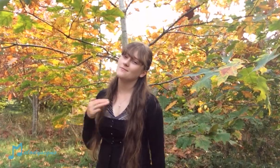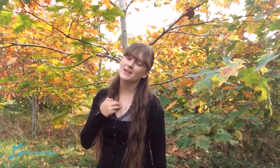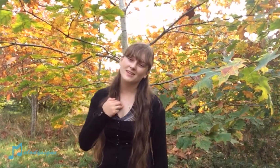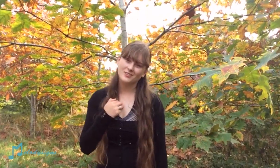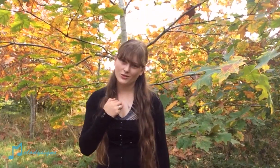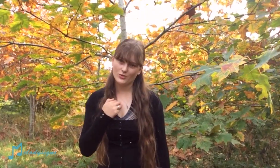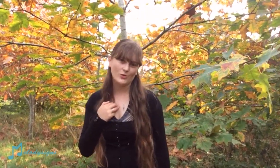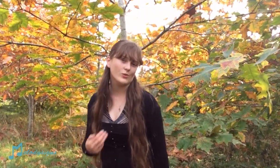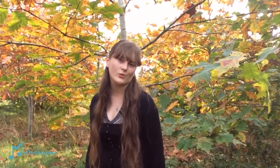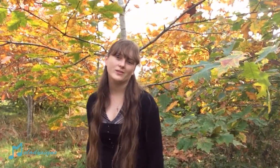me to